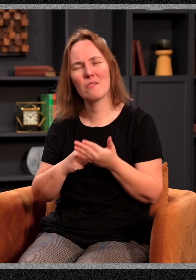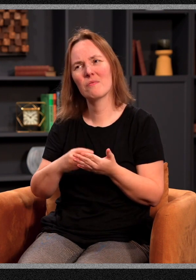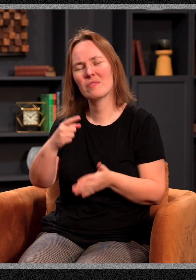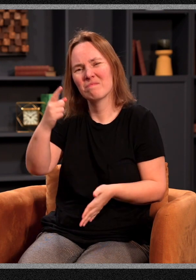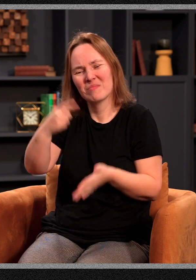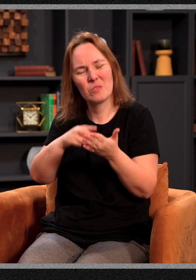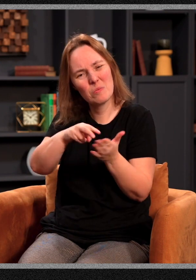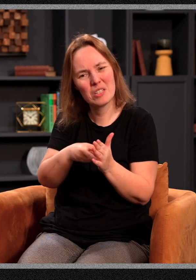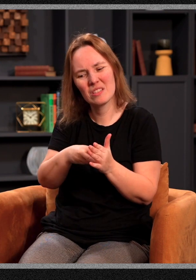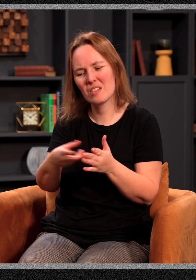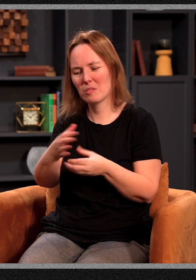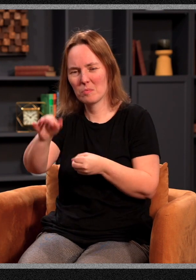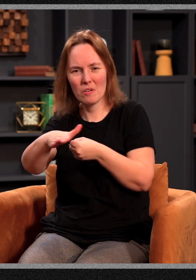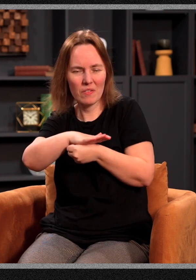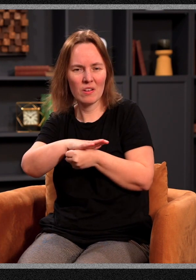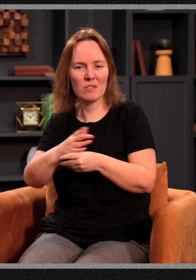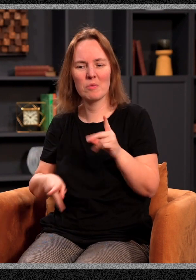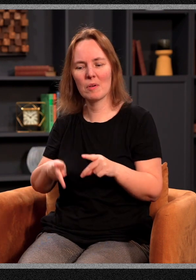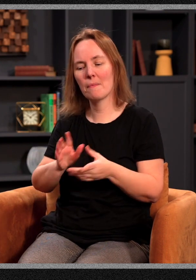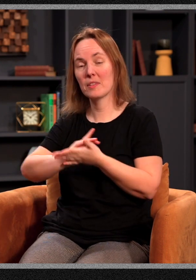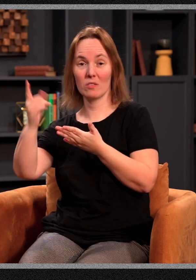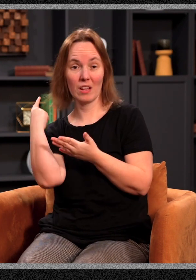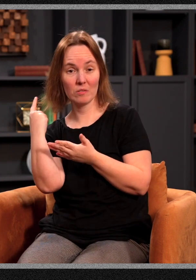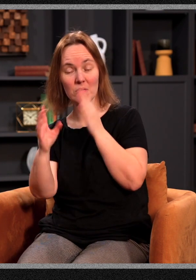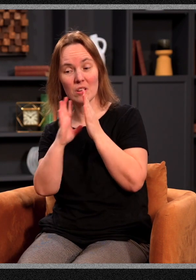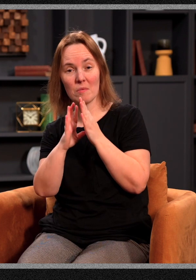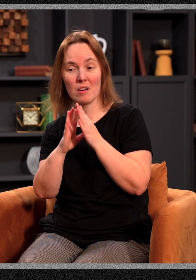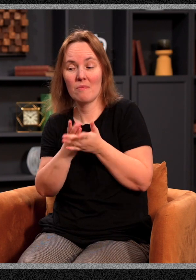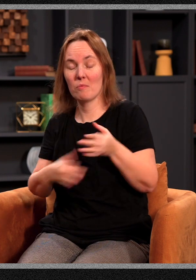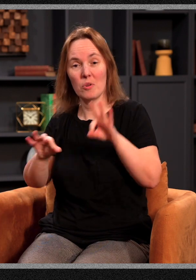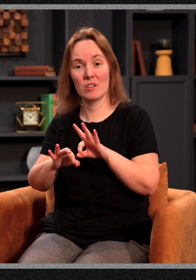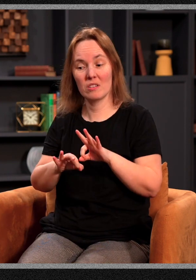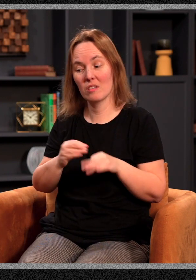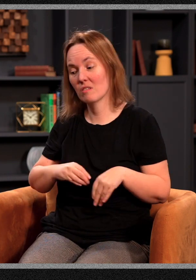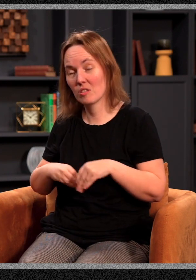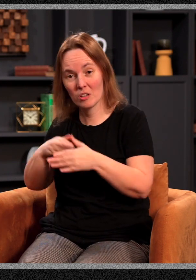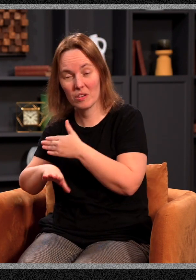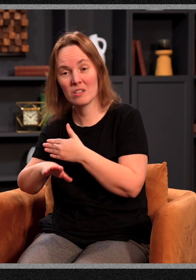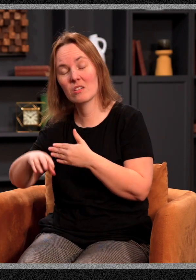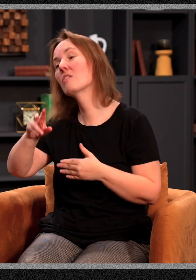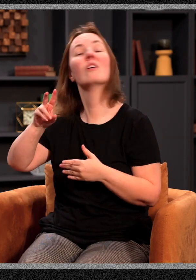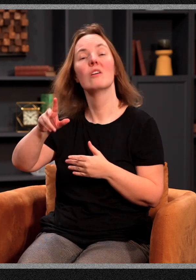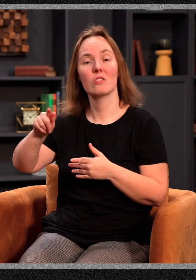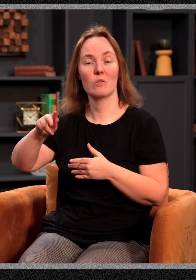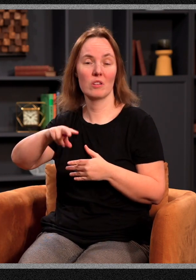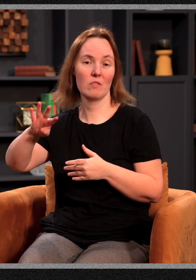be spirit-filled people. Last week, we talked about how important it is as we move into 2024 that we have a strategy for